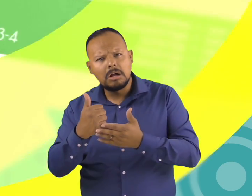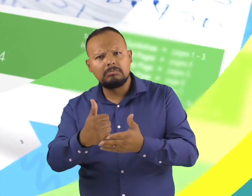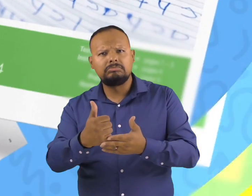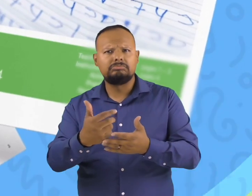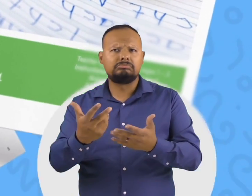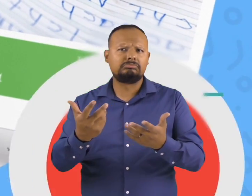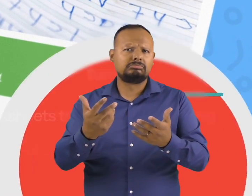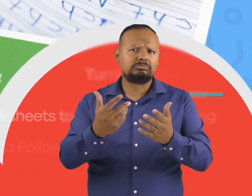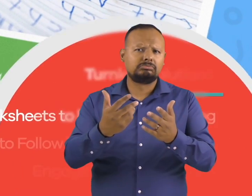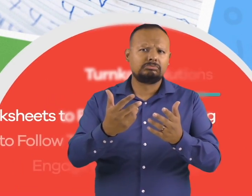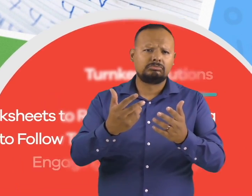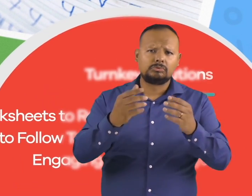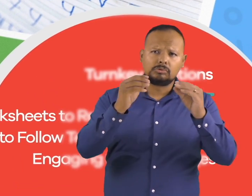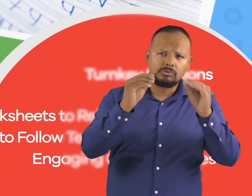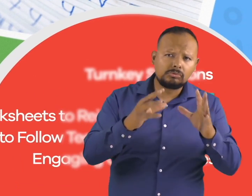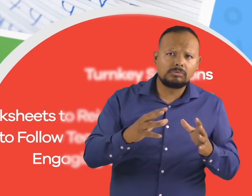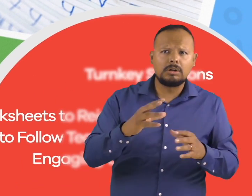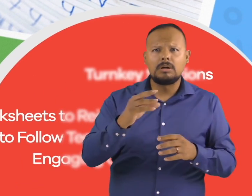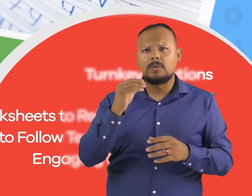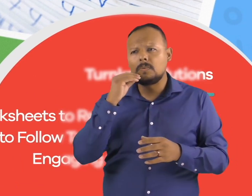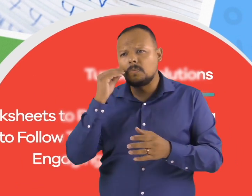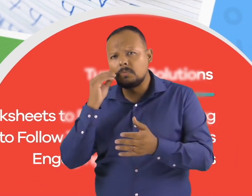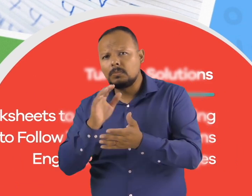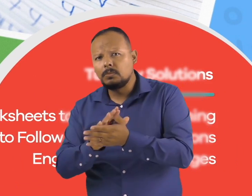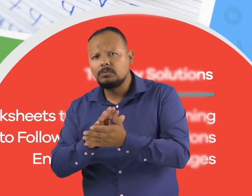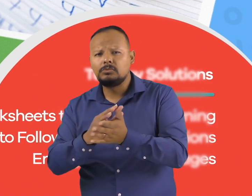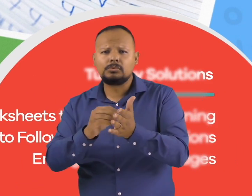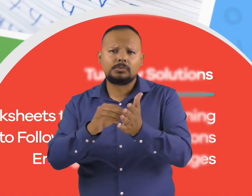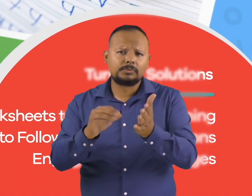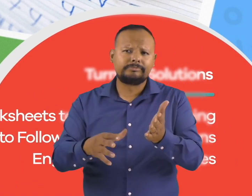and turnkey solutions for teachers and homeschoolers.